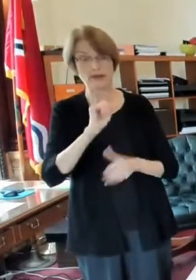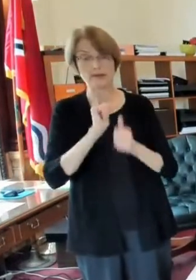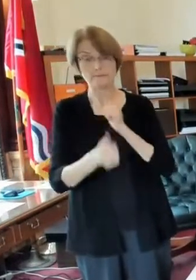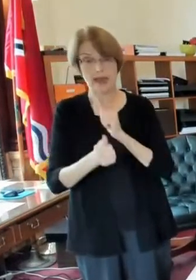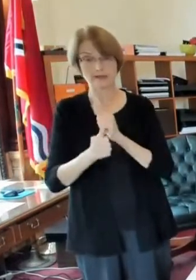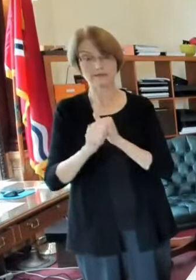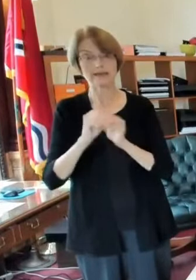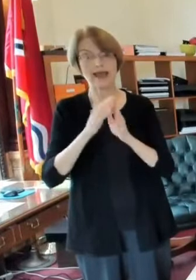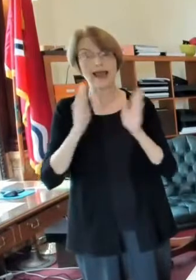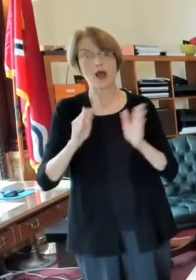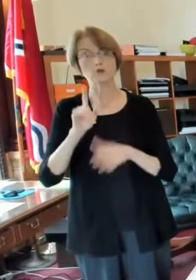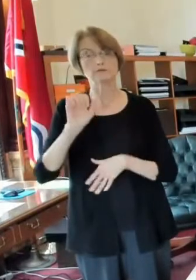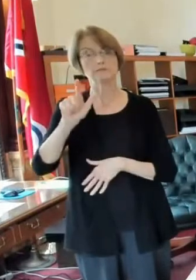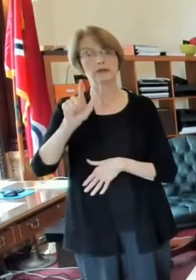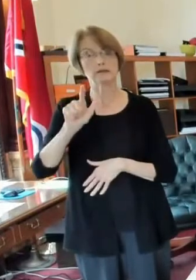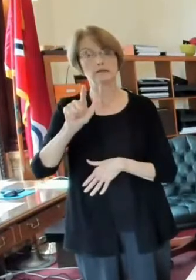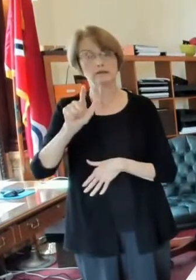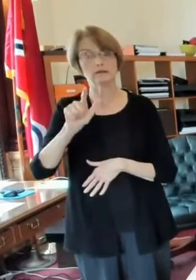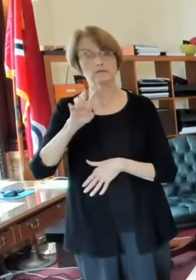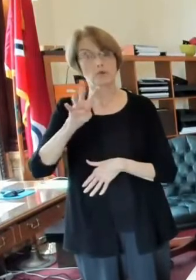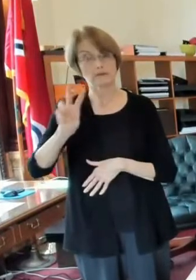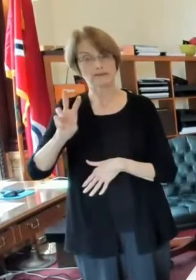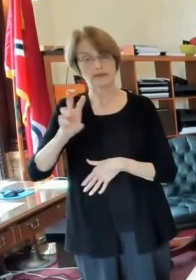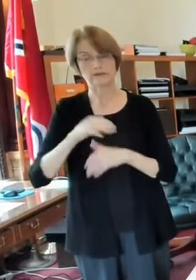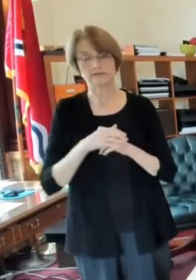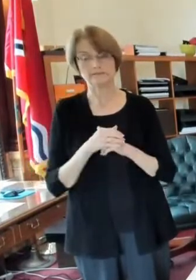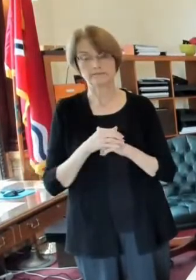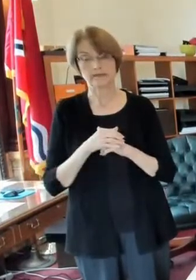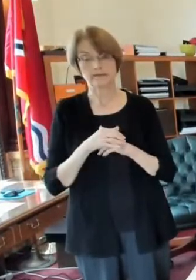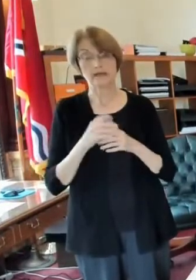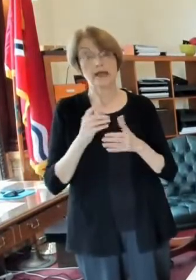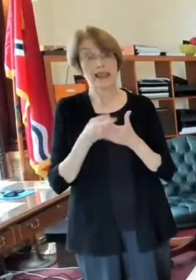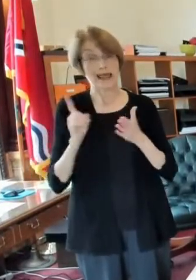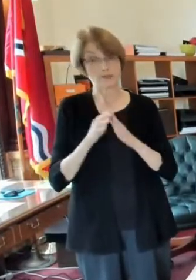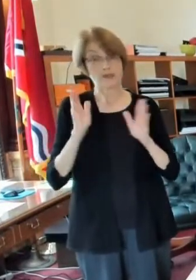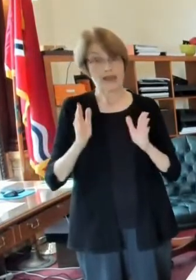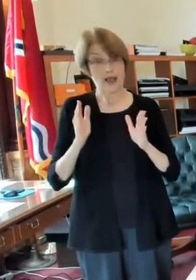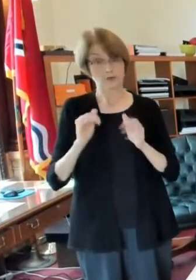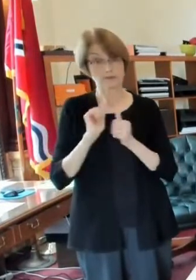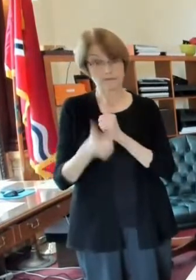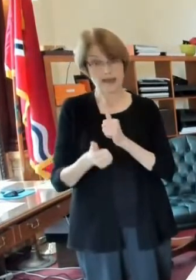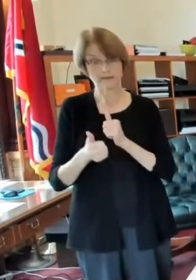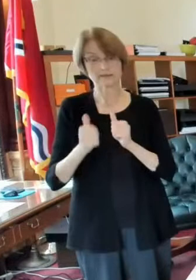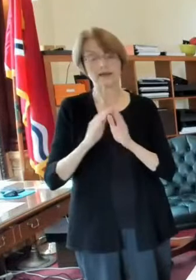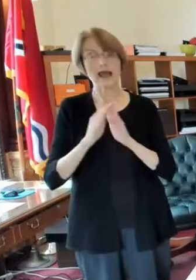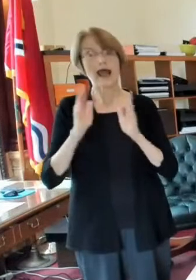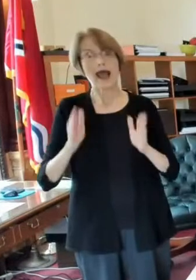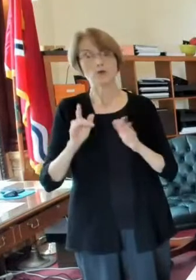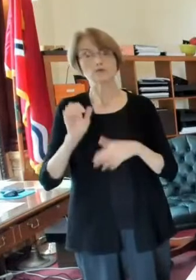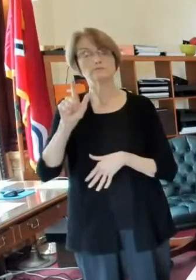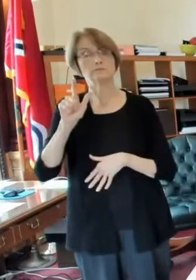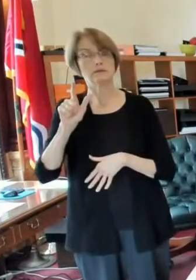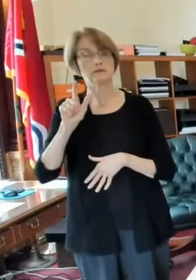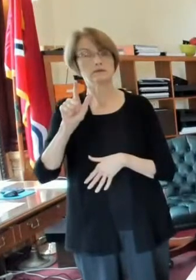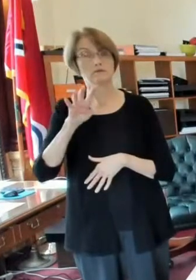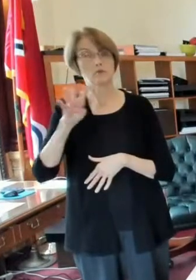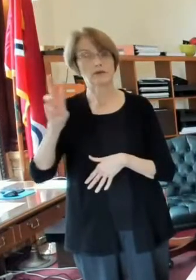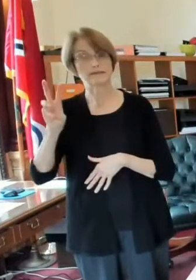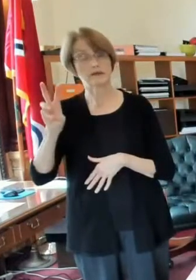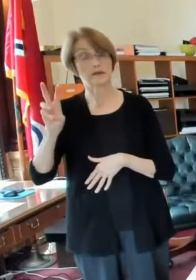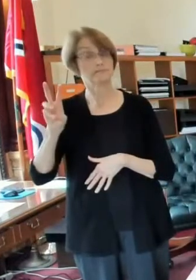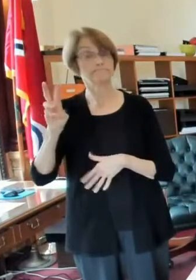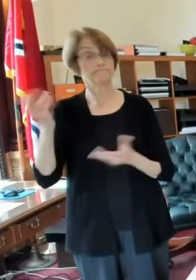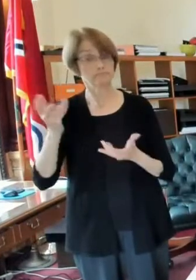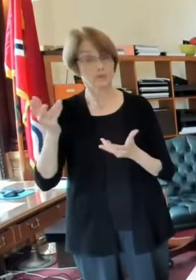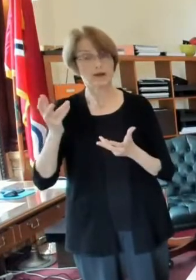46 uh the house passed it last week house bill 46 will uh lift